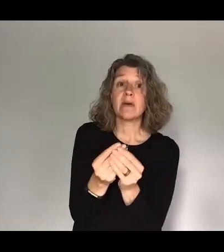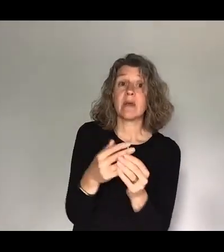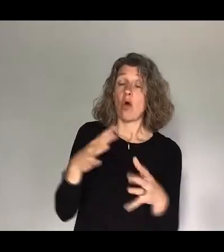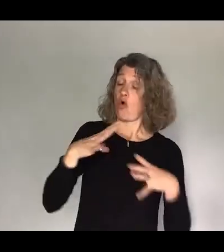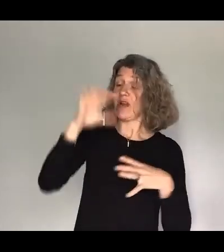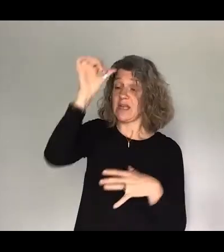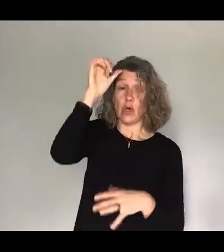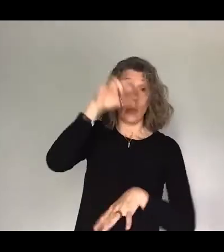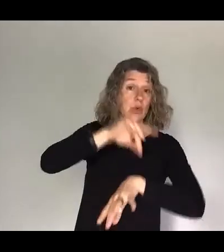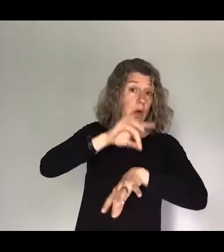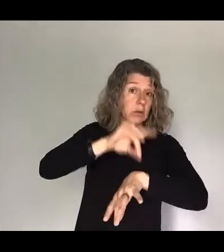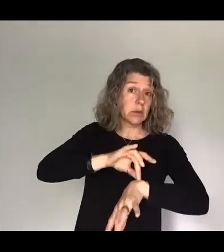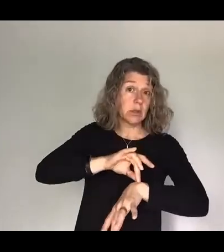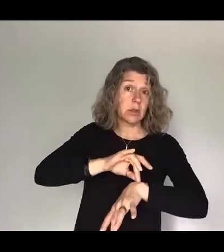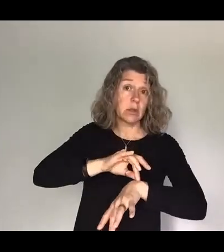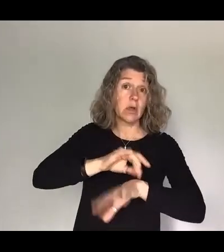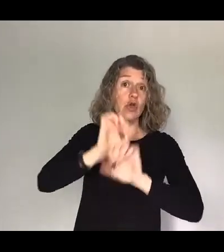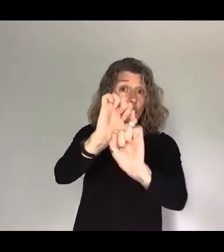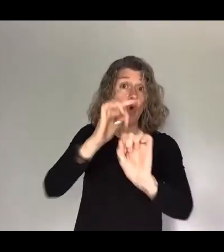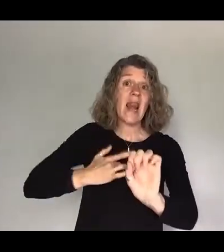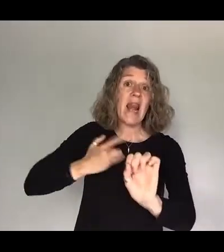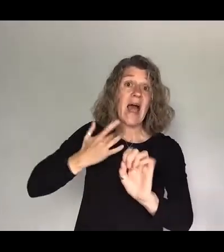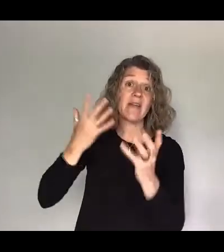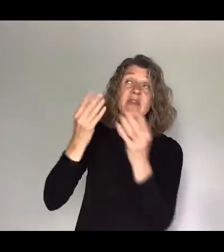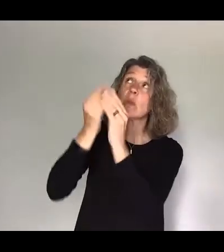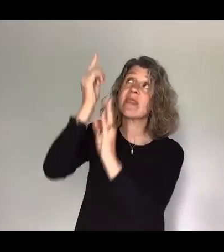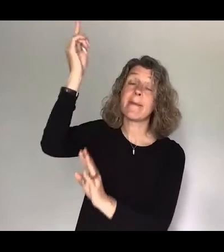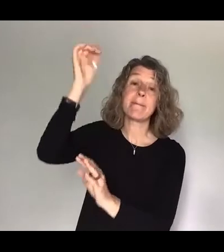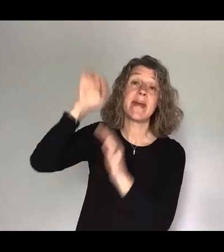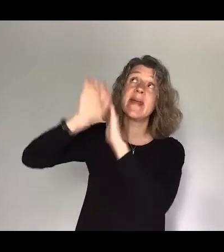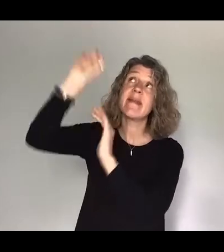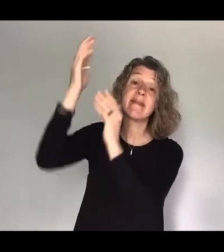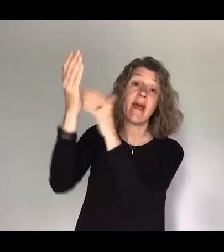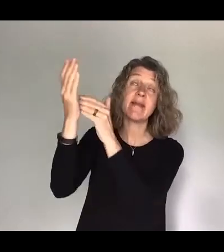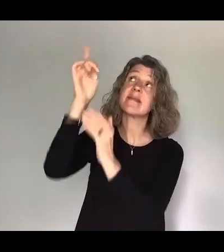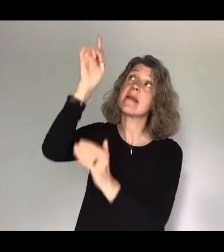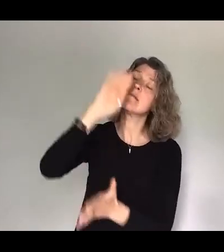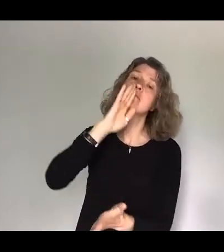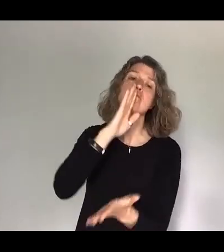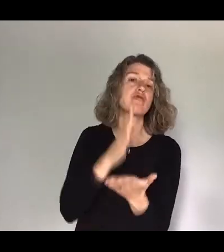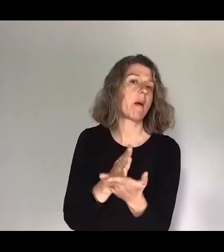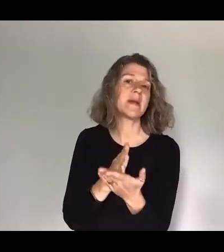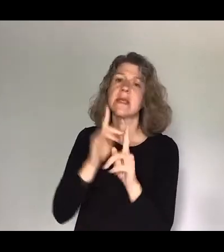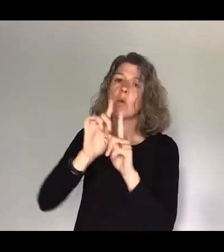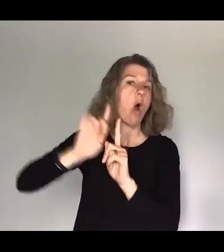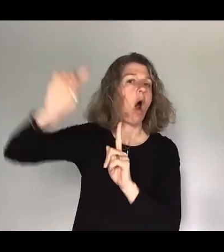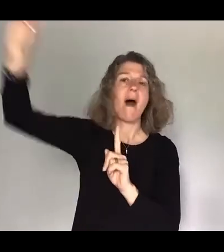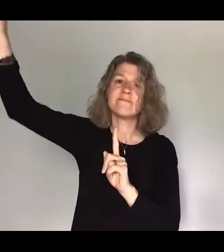I've got your life in my hands and you can trust me and that is a promise the Lord is not going anywhere Jesus is with you